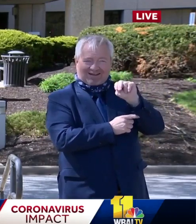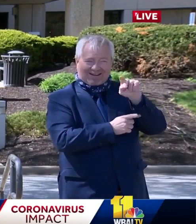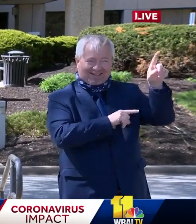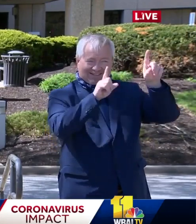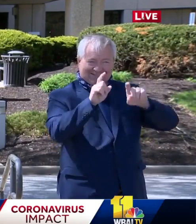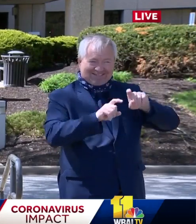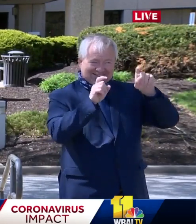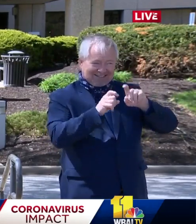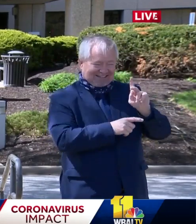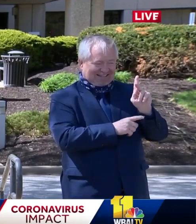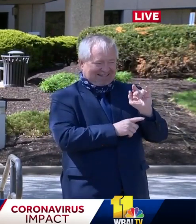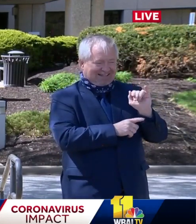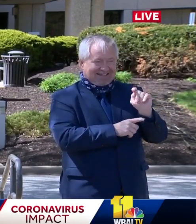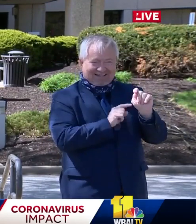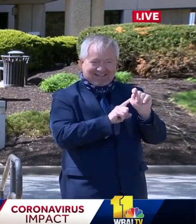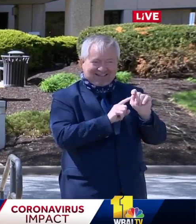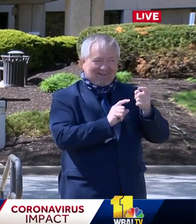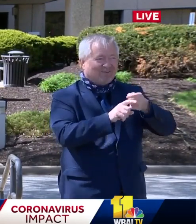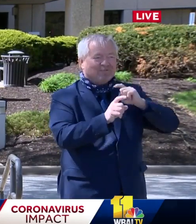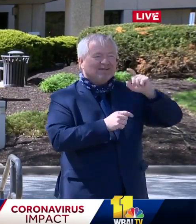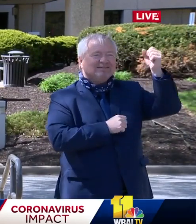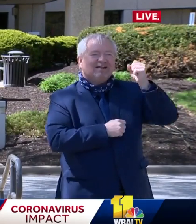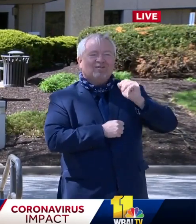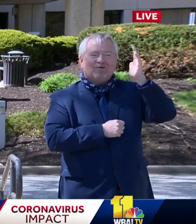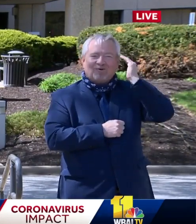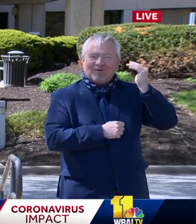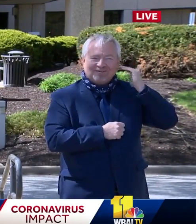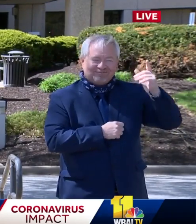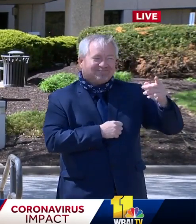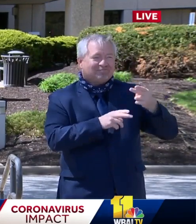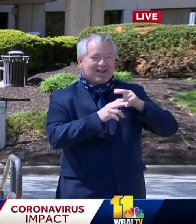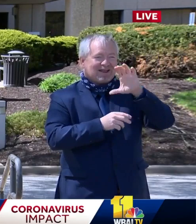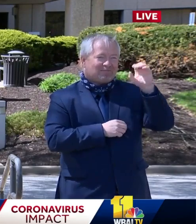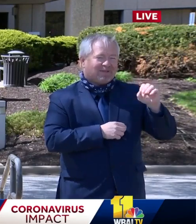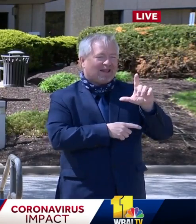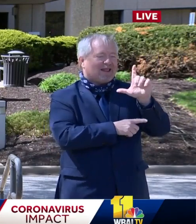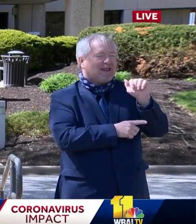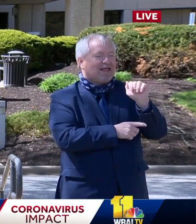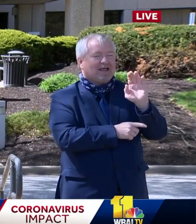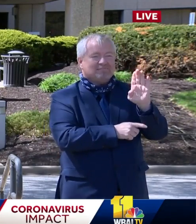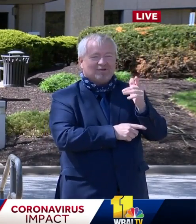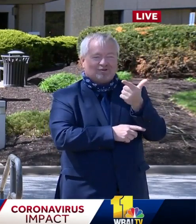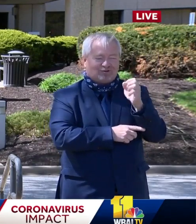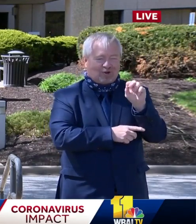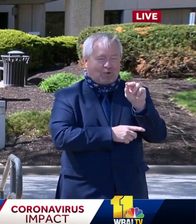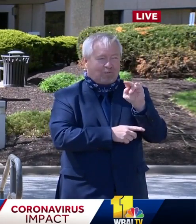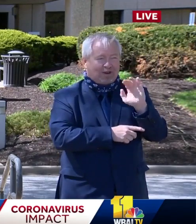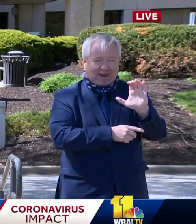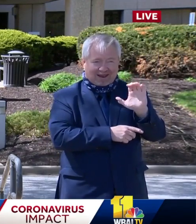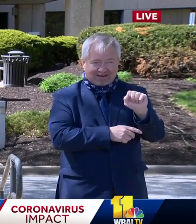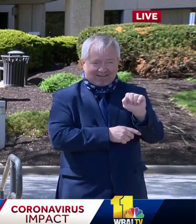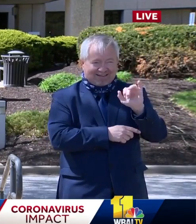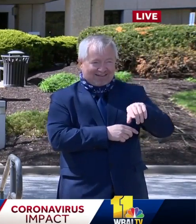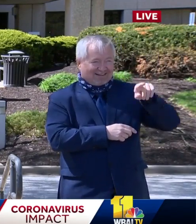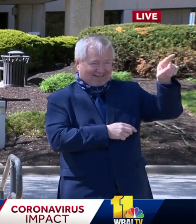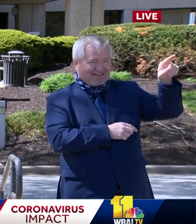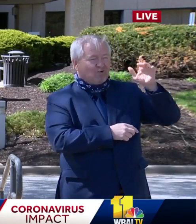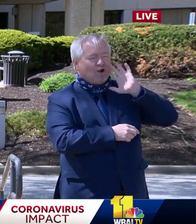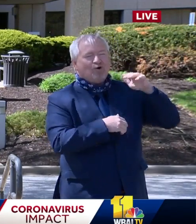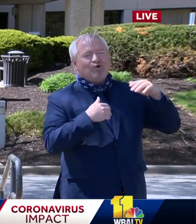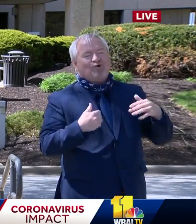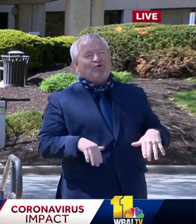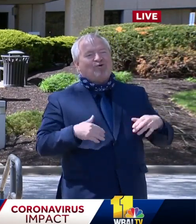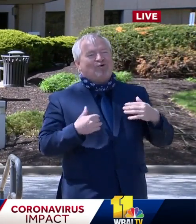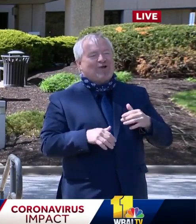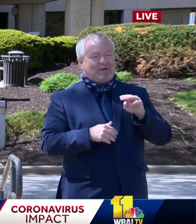kits from a South Korean company called Lab Genomics, which will give Maryland the capability of performing a half a